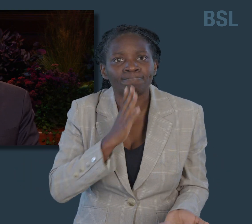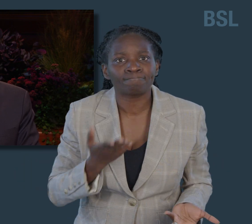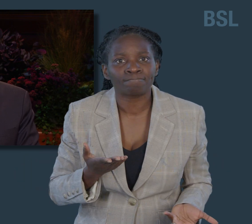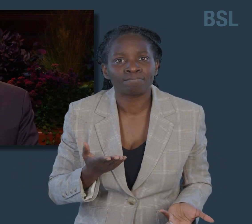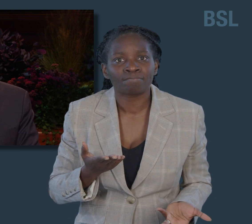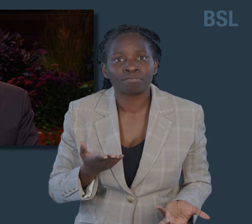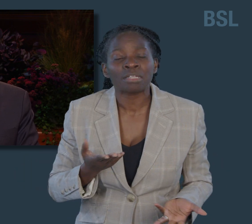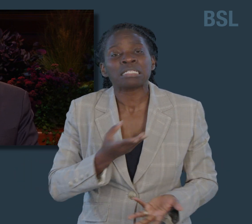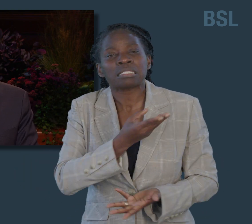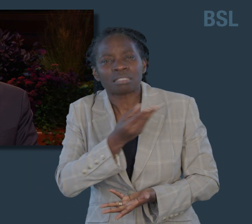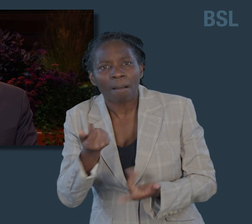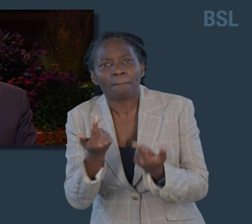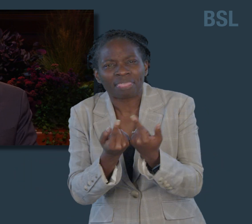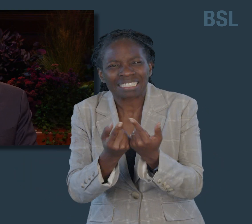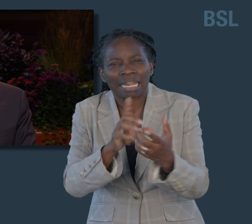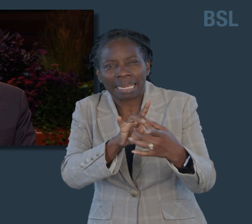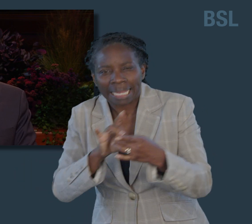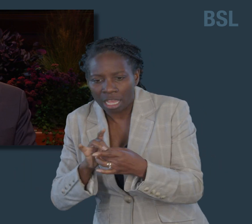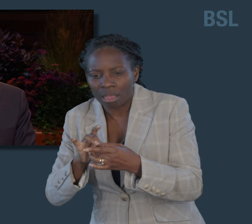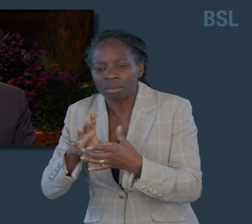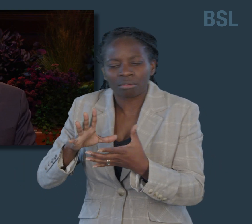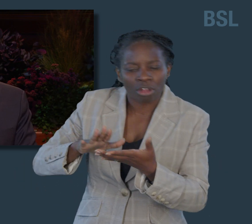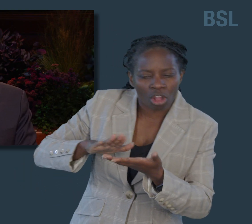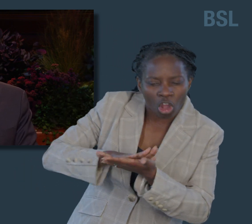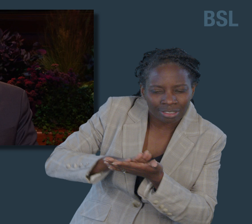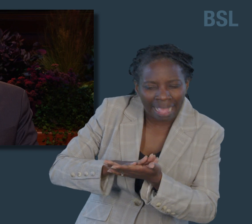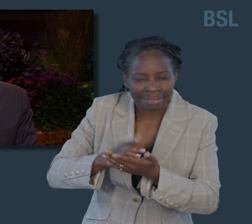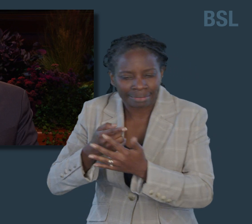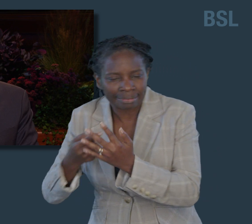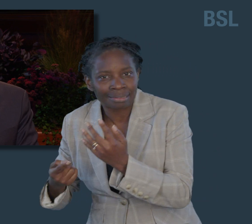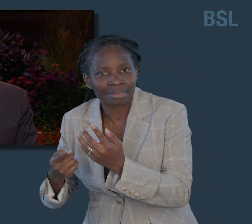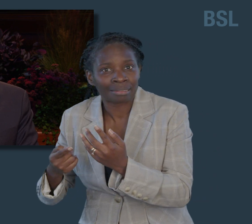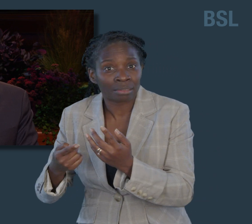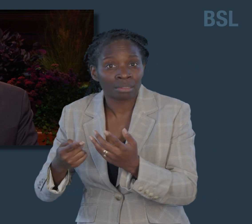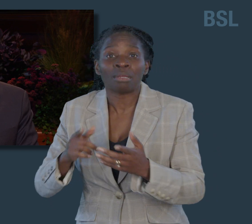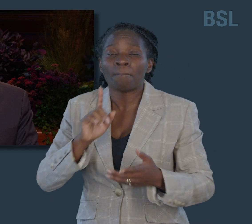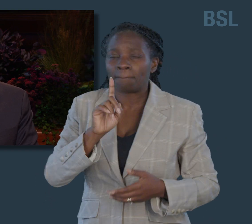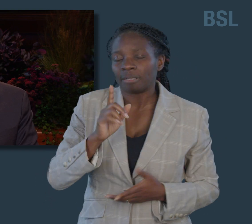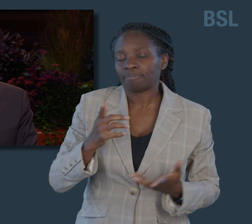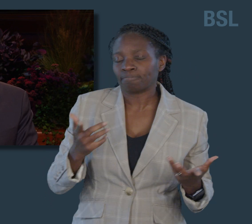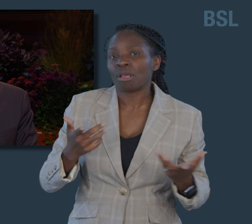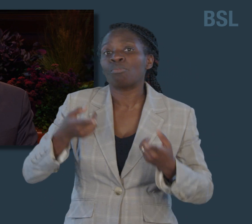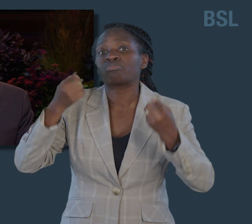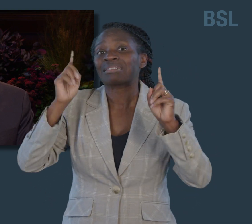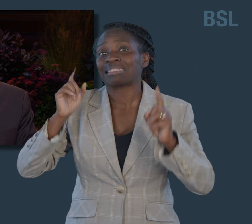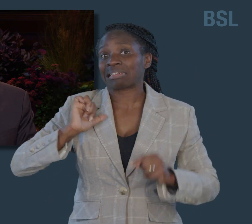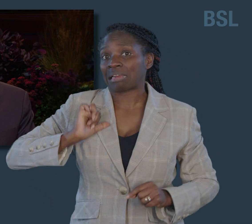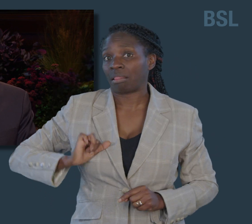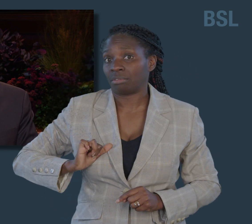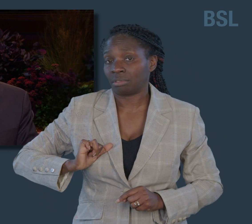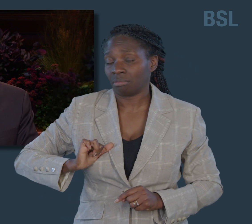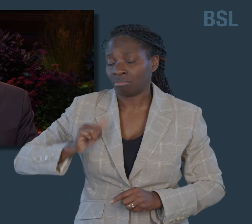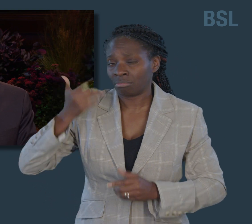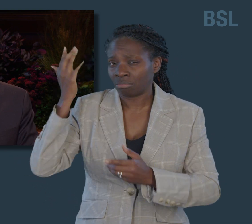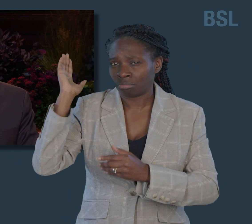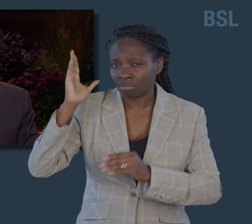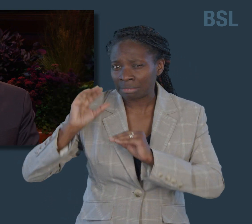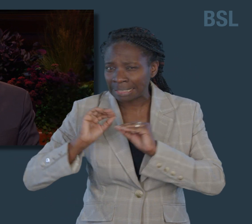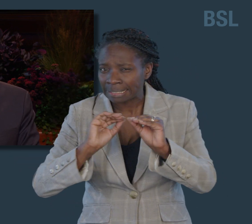context, not everything does. President Russell M. has consistently taught that God's